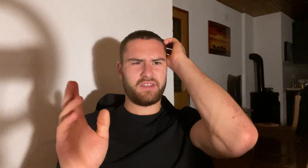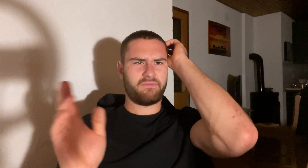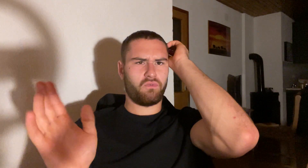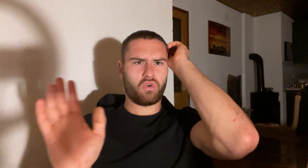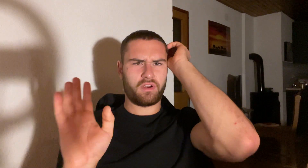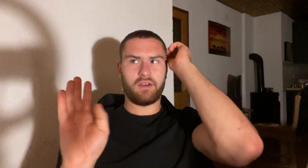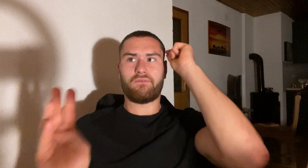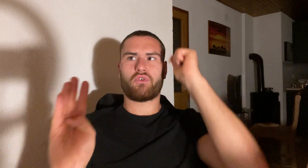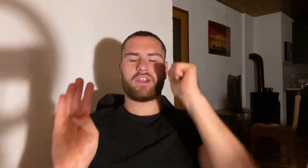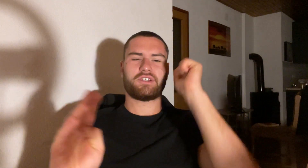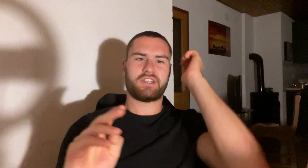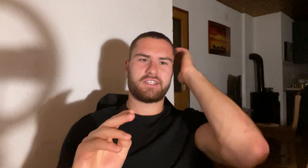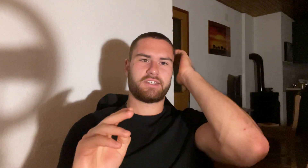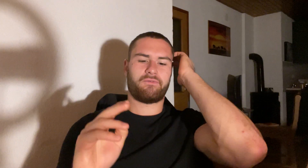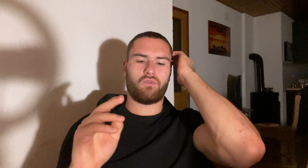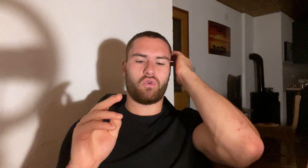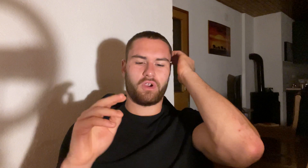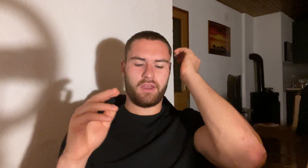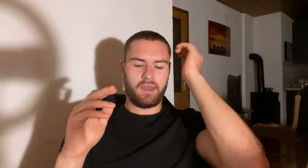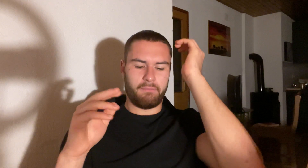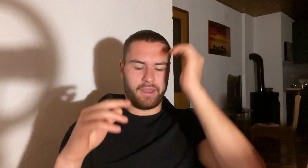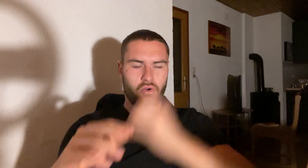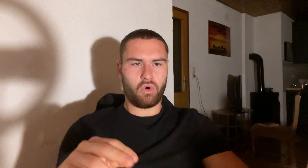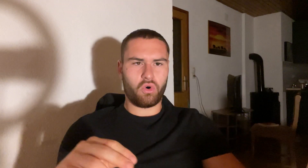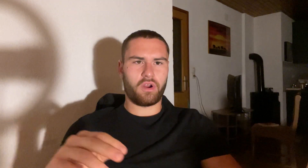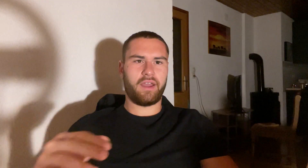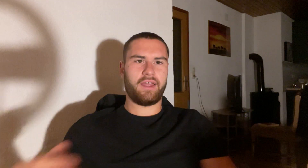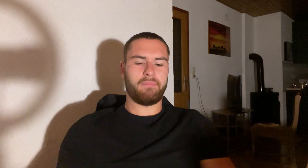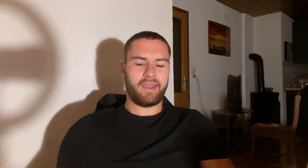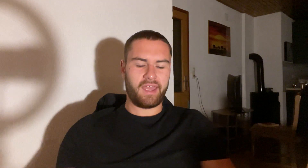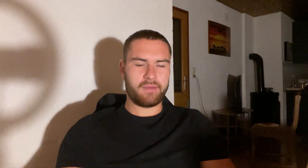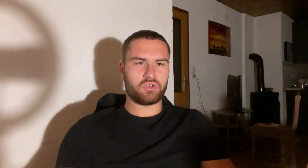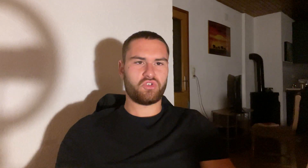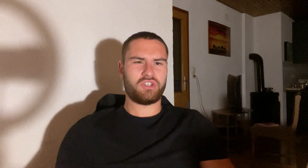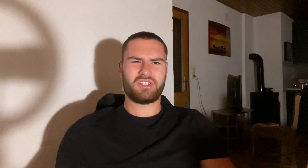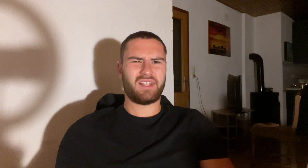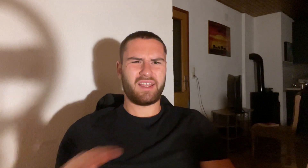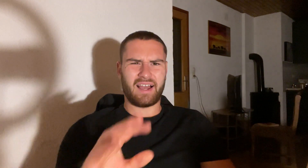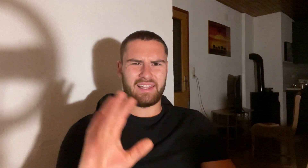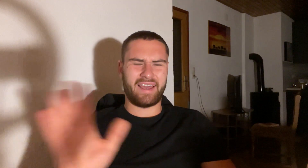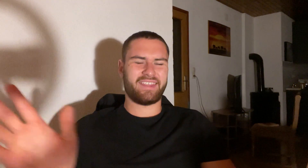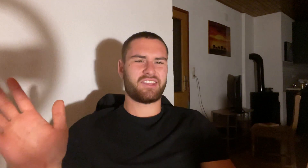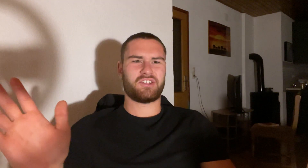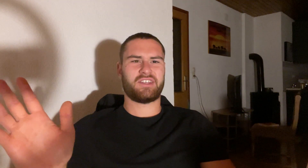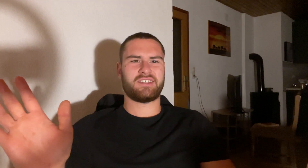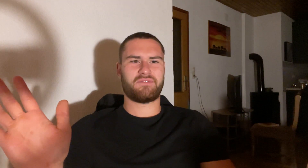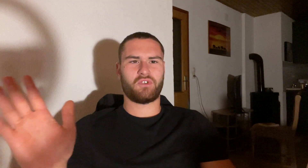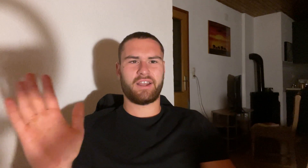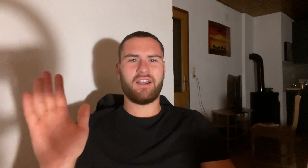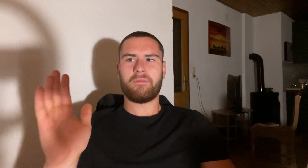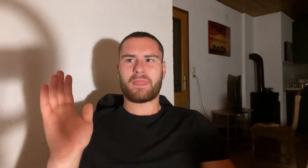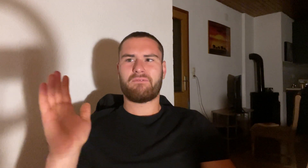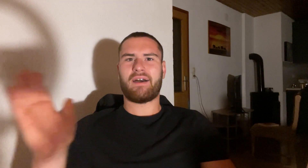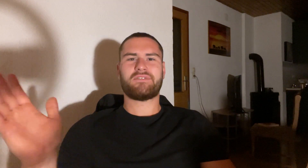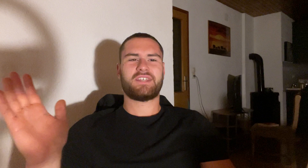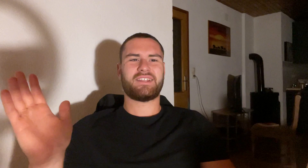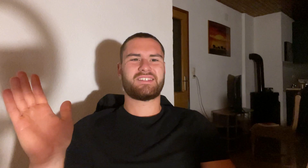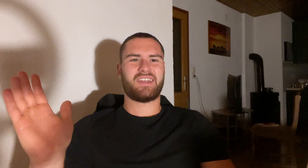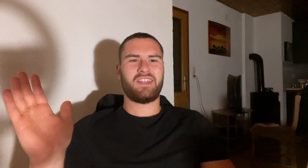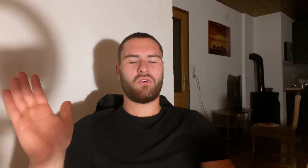four four exercises for my core and my hamstring just like a light exercises for like five sets and you